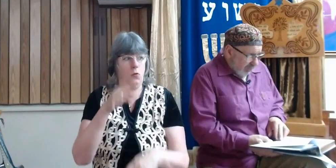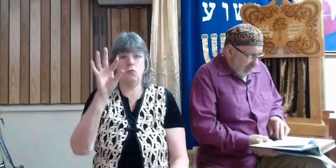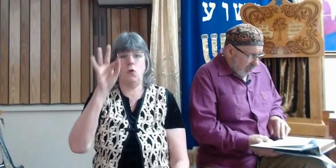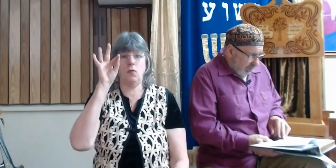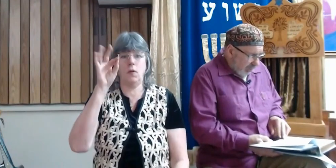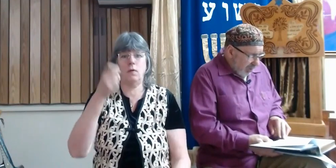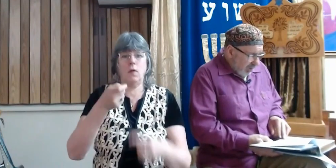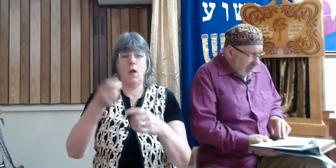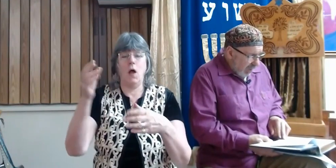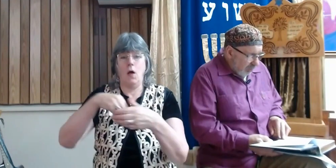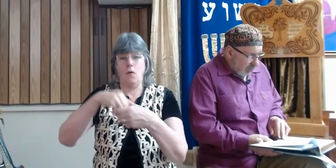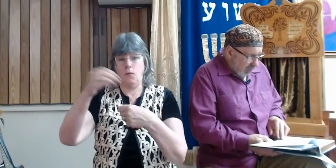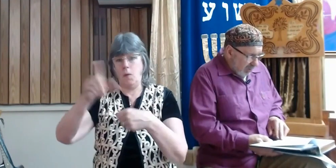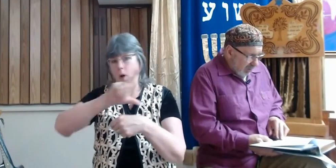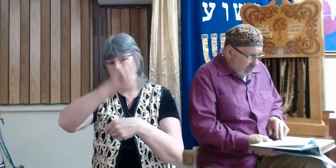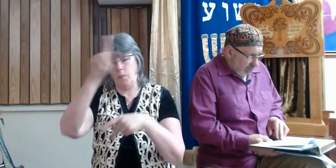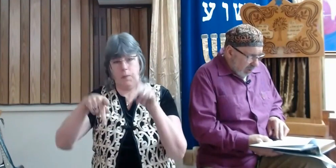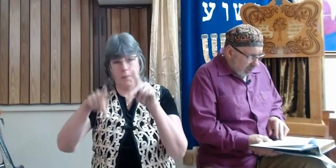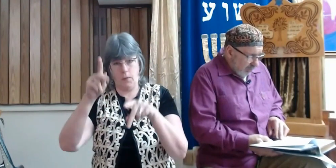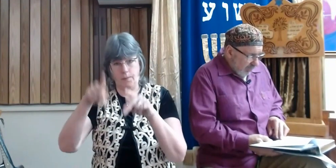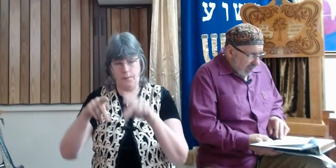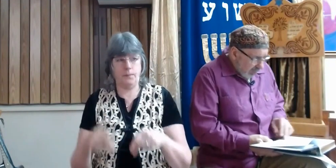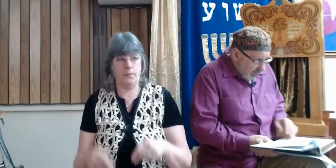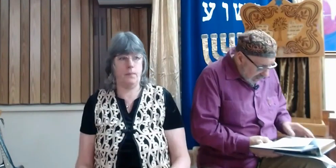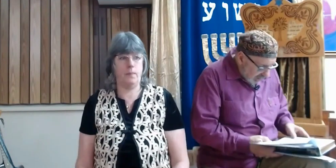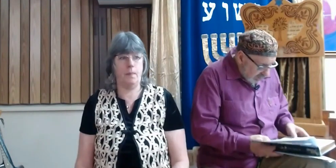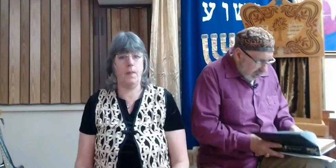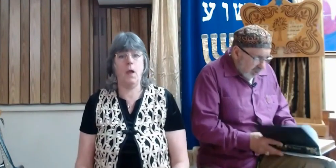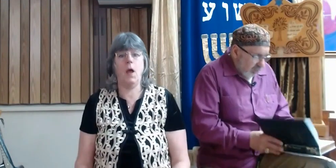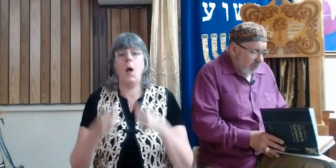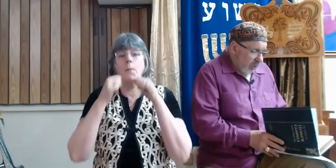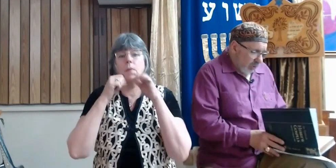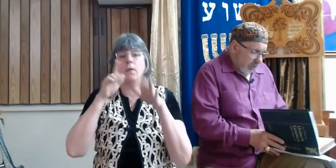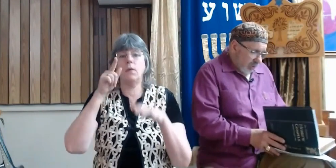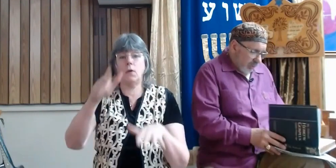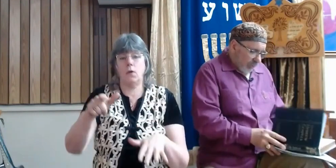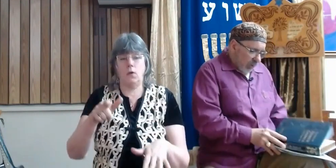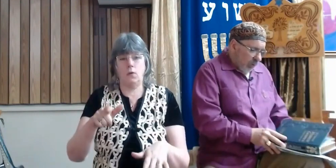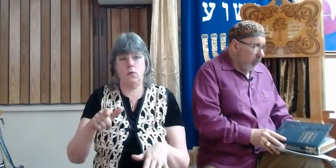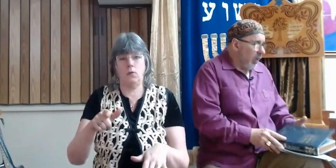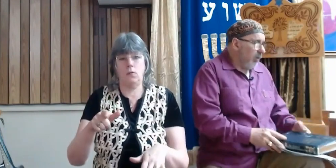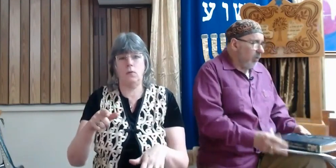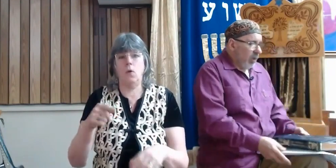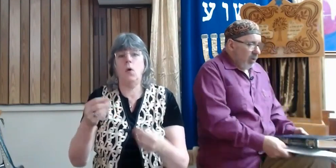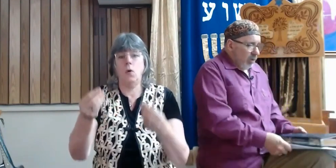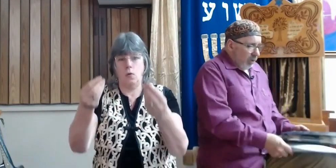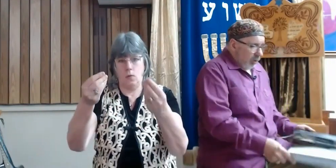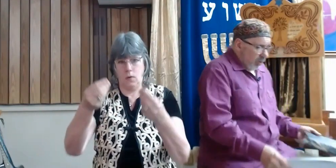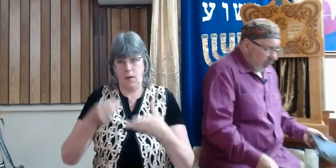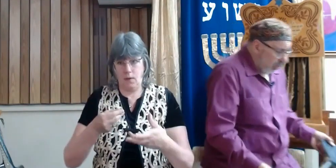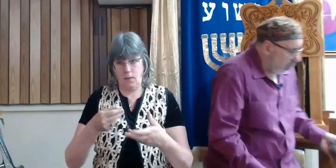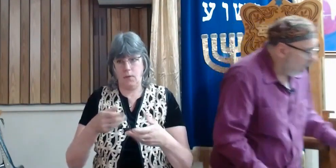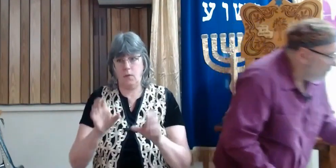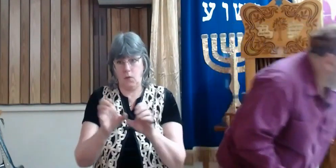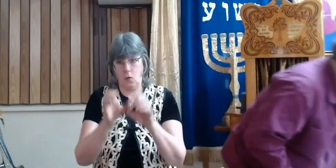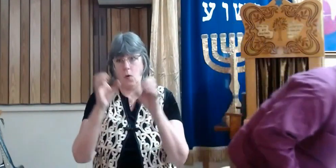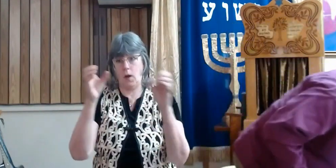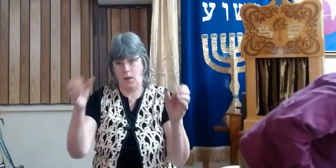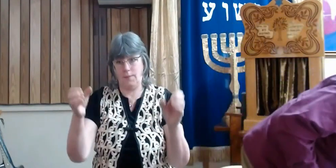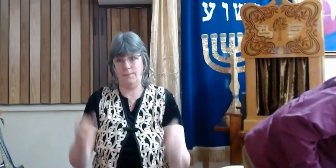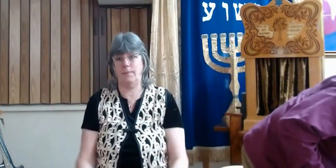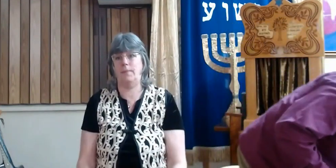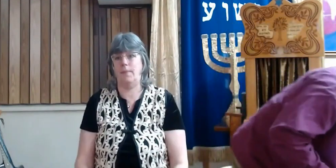us from all the people, gave to us his Torah. Blessed are you, O Lord, who gives the Torah.